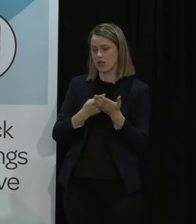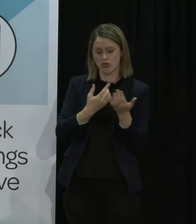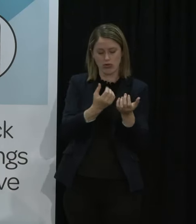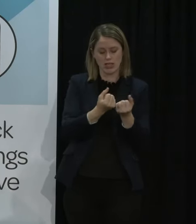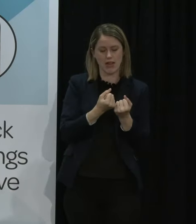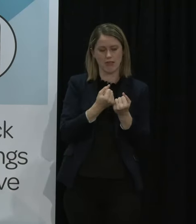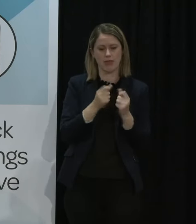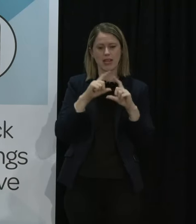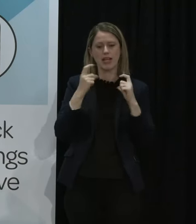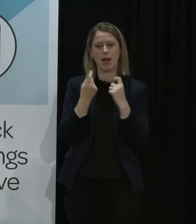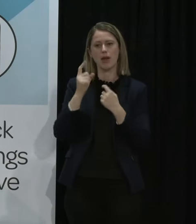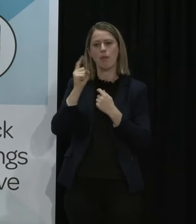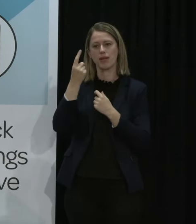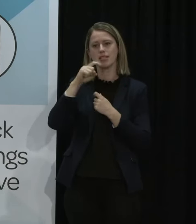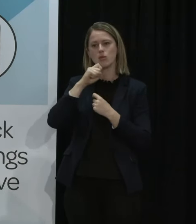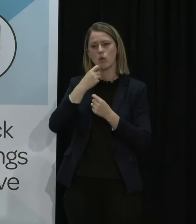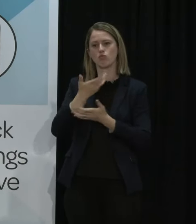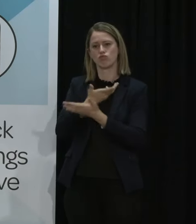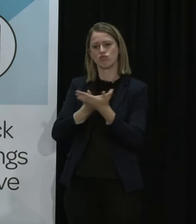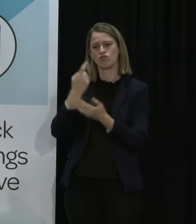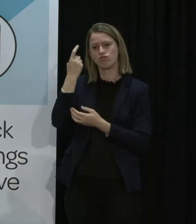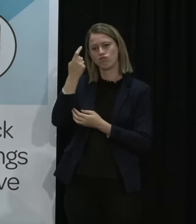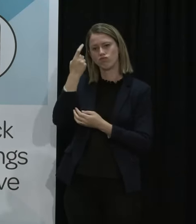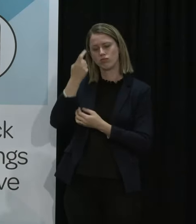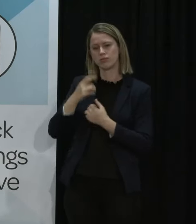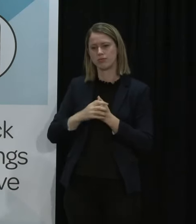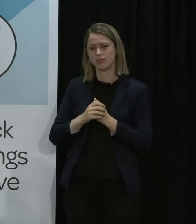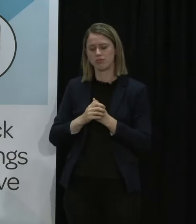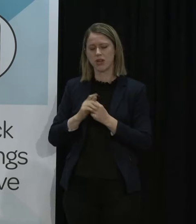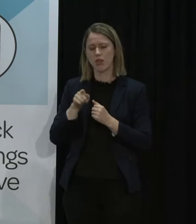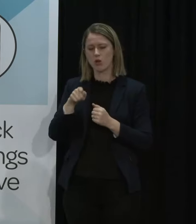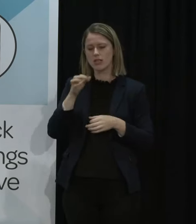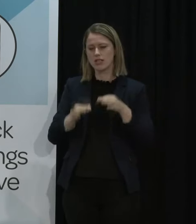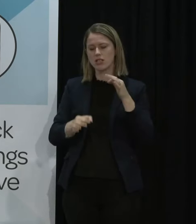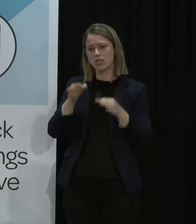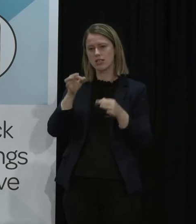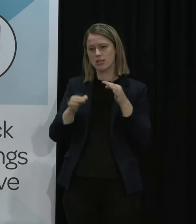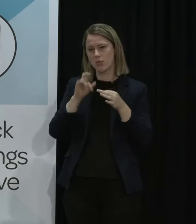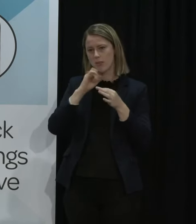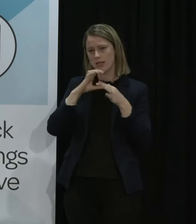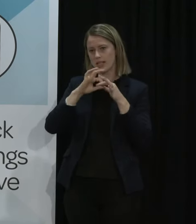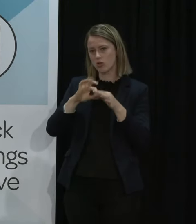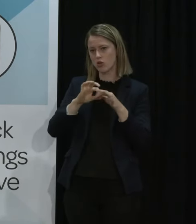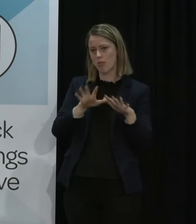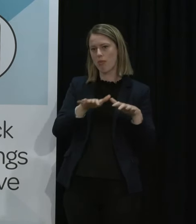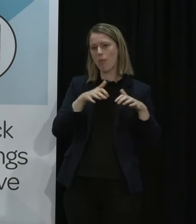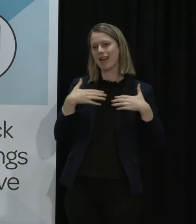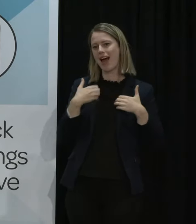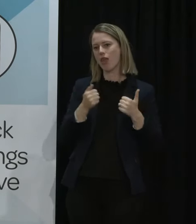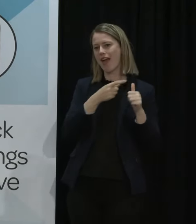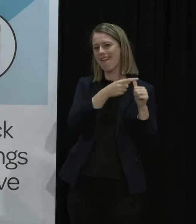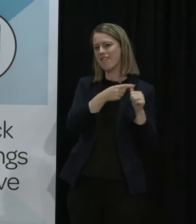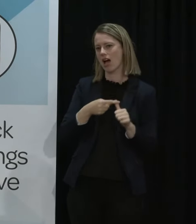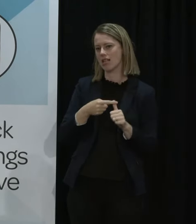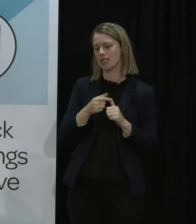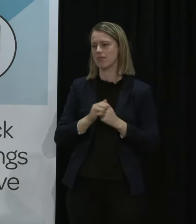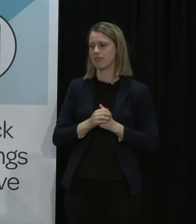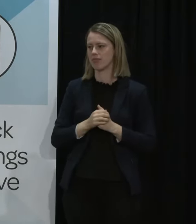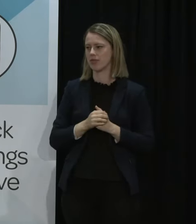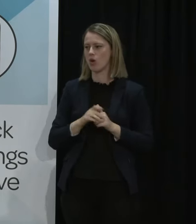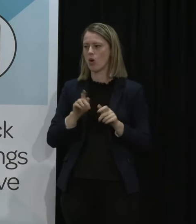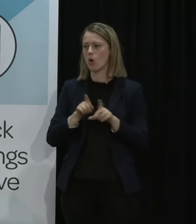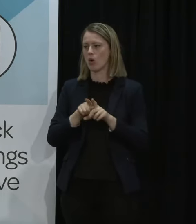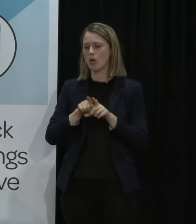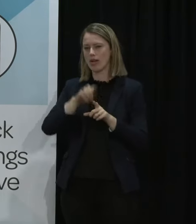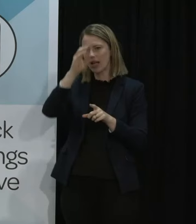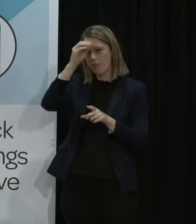made then cabinet ministers will consider that but we make all of those decisions based on the public health assessment and one thing we will keep in mind of course will